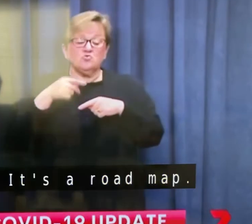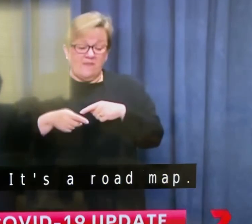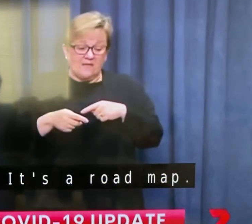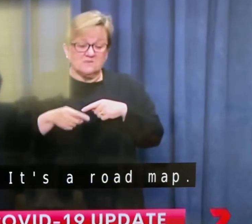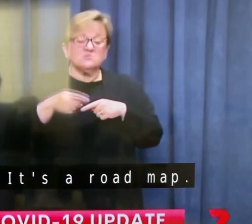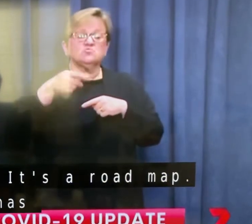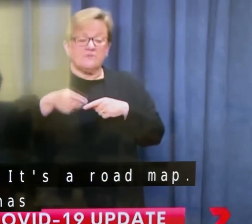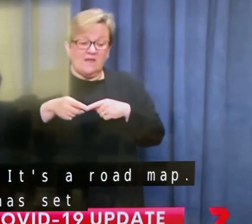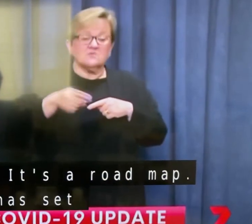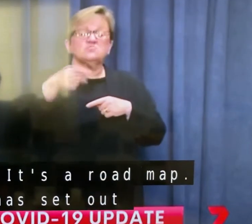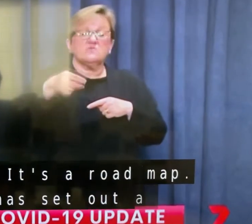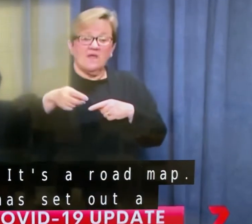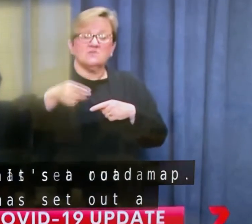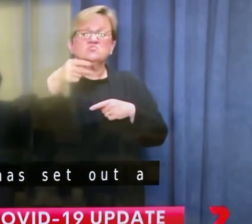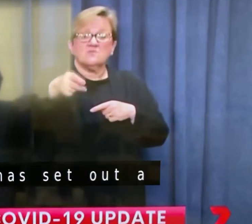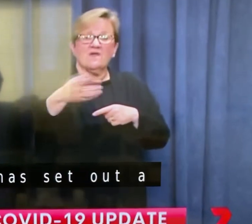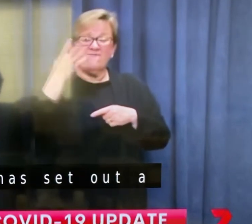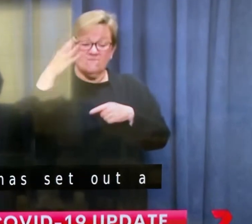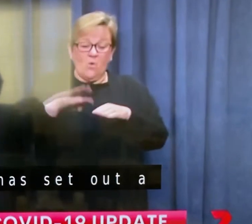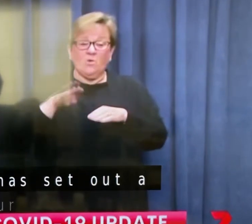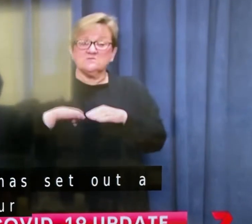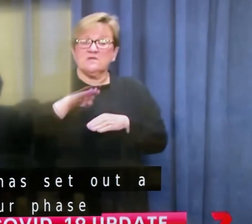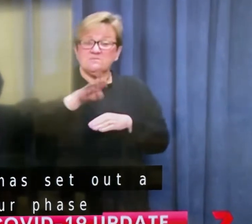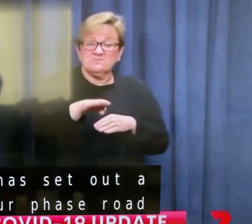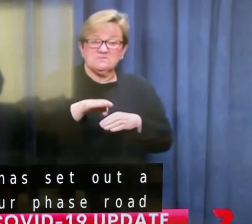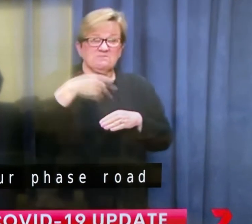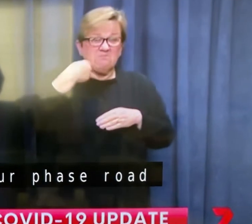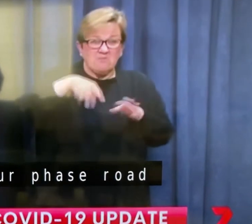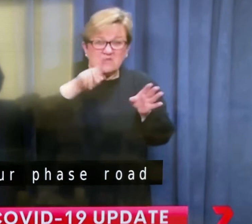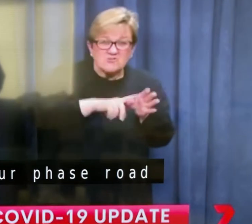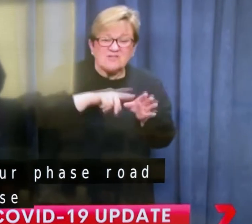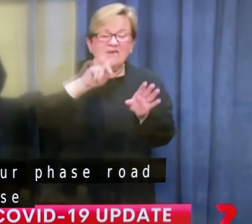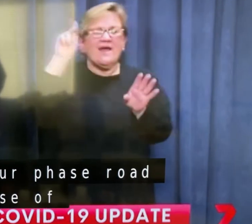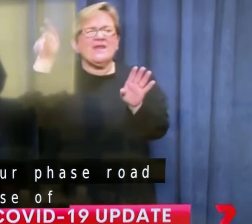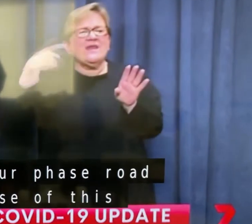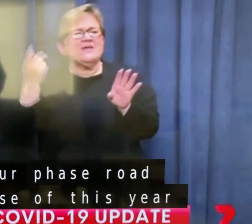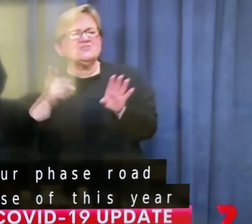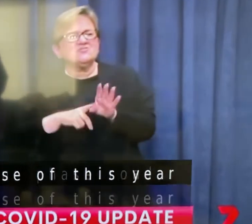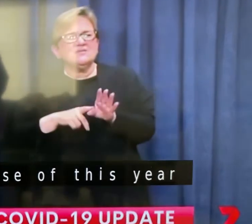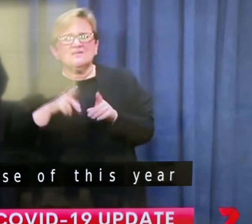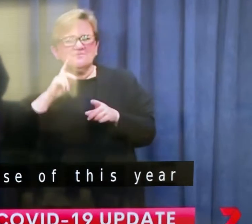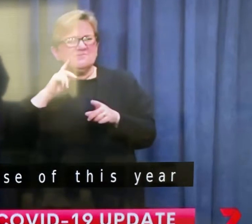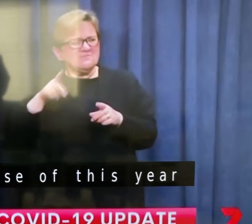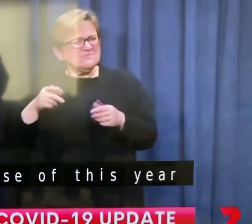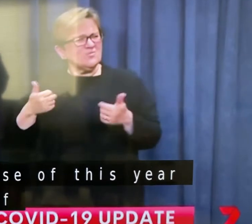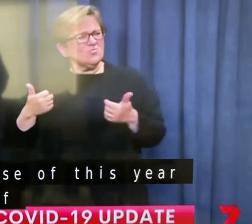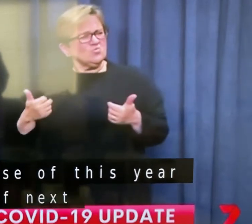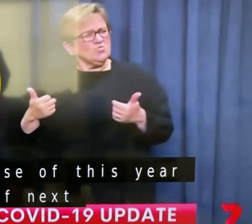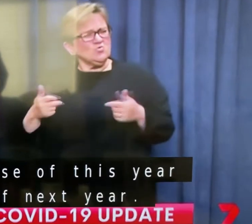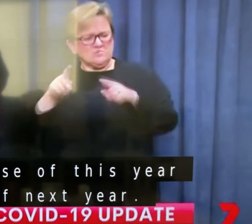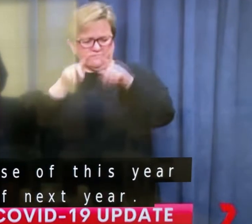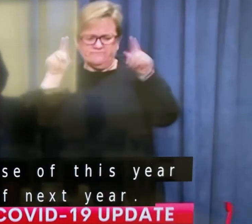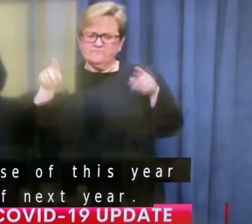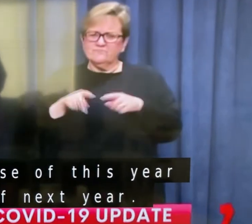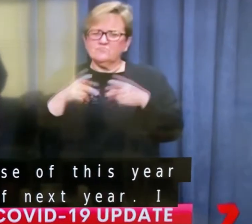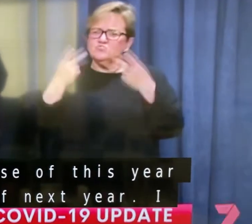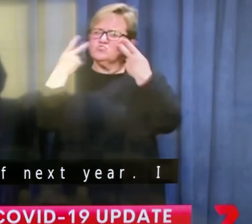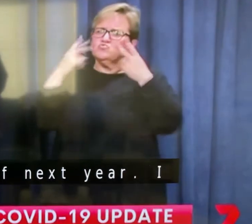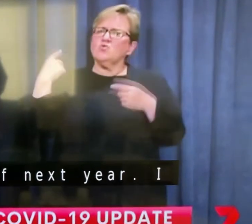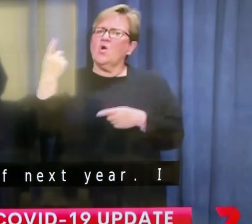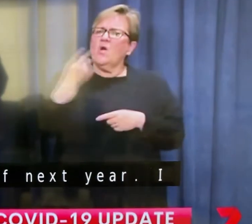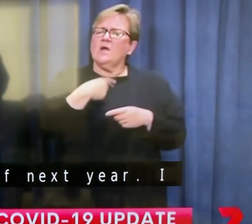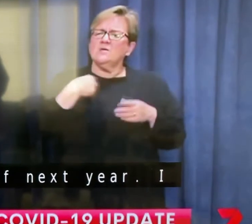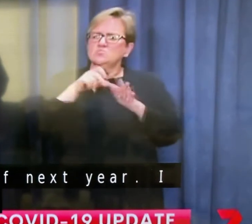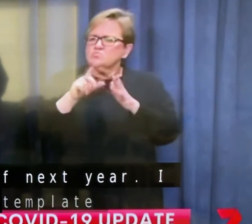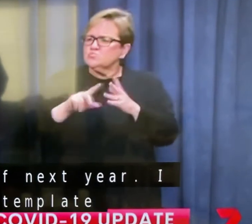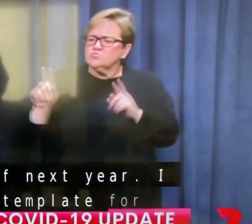roadmap across the course of this year and probably part of next year. And I think it's a good template for a way through this for